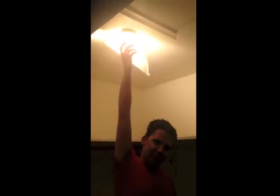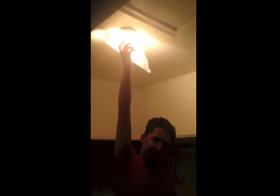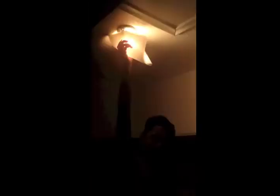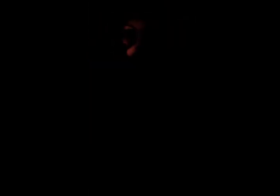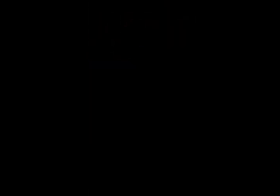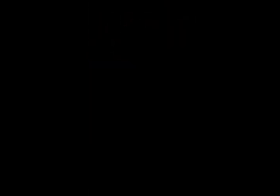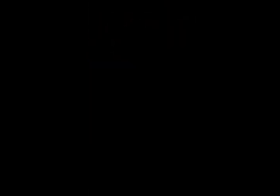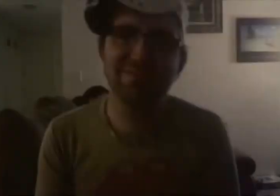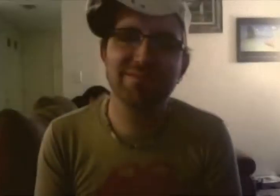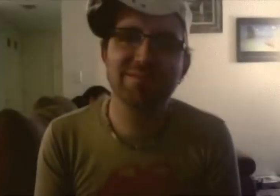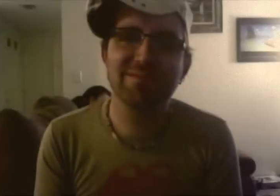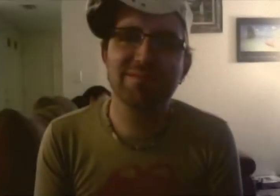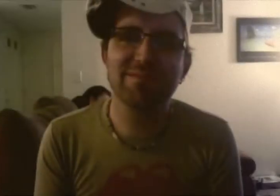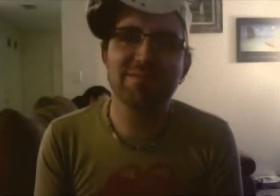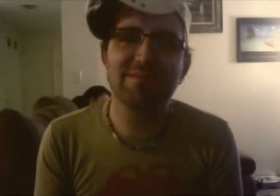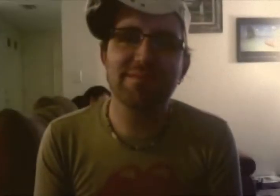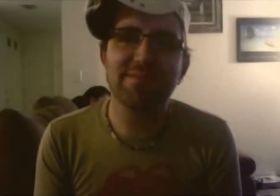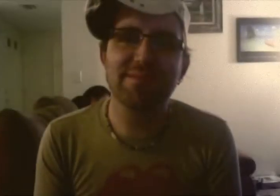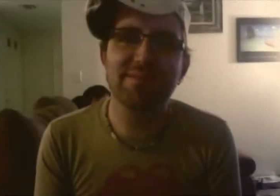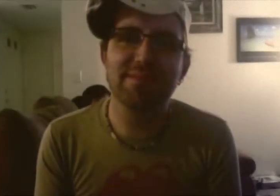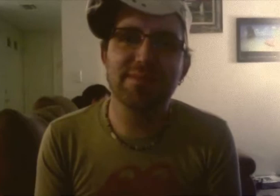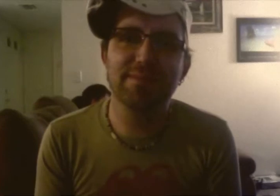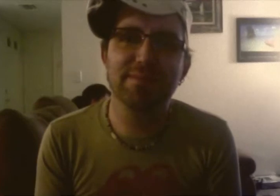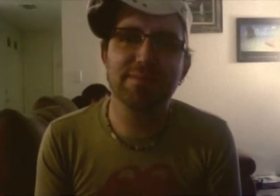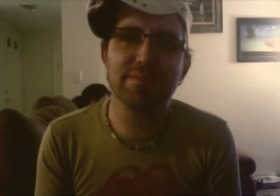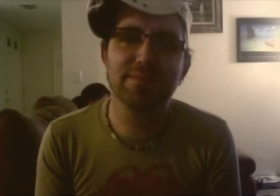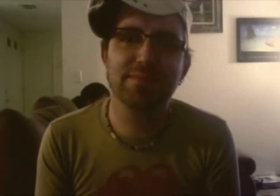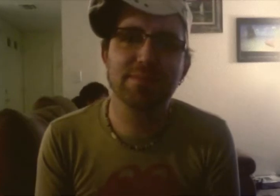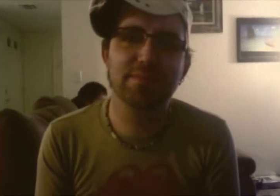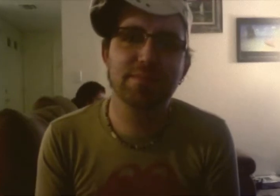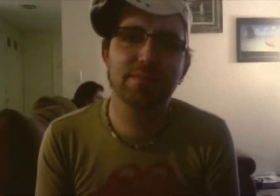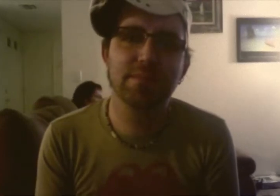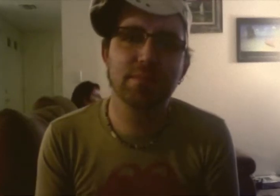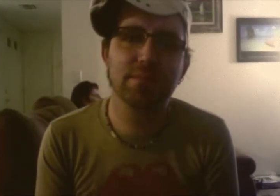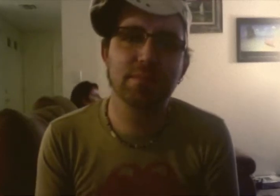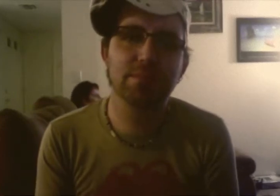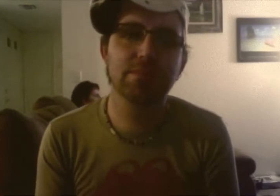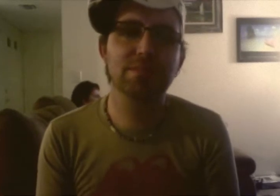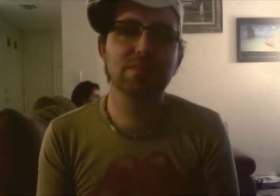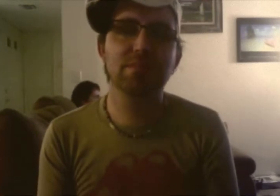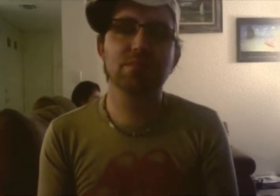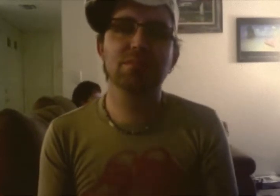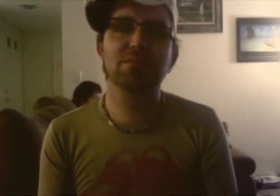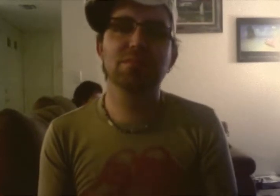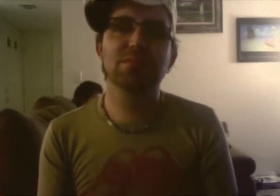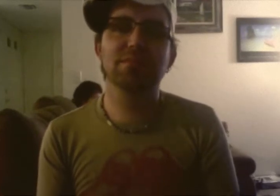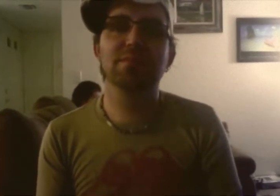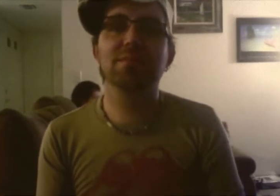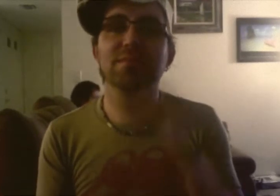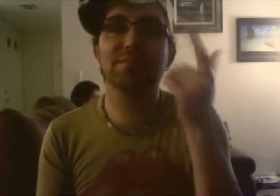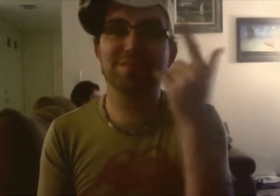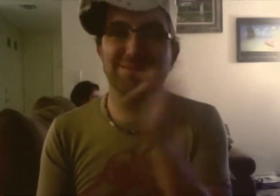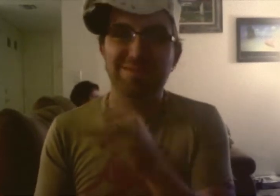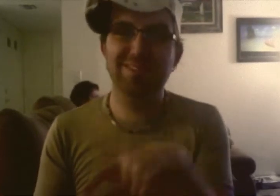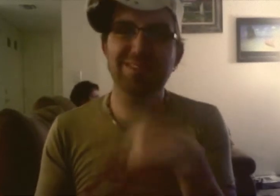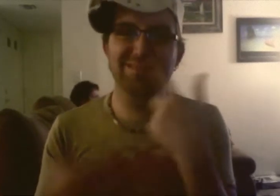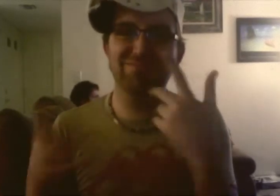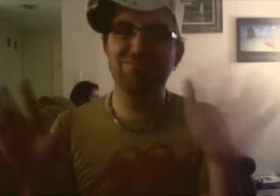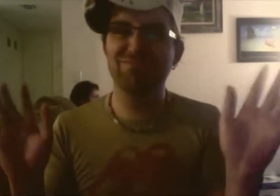... implications to her love life. No! Are you kidding me? Why are you wearing that? You're a